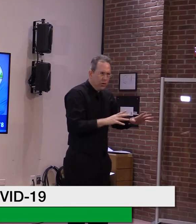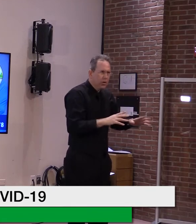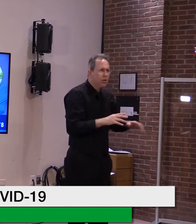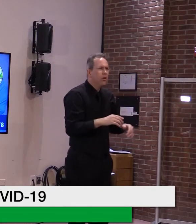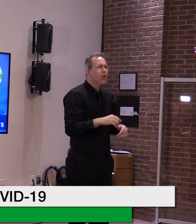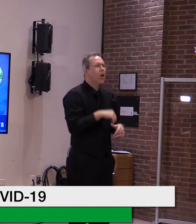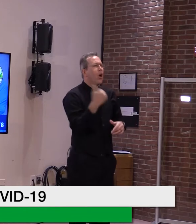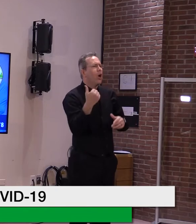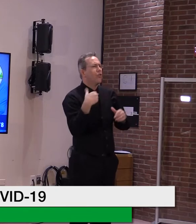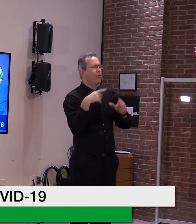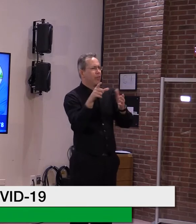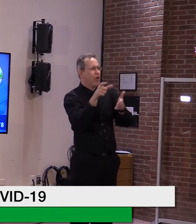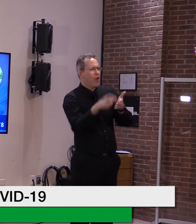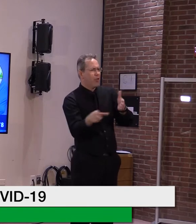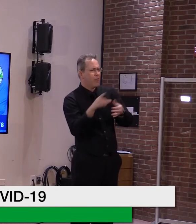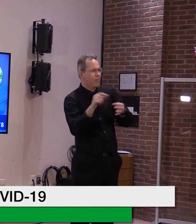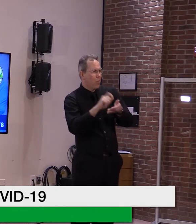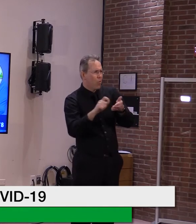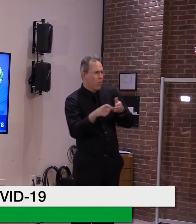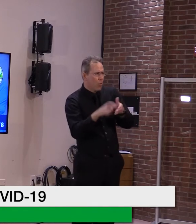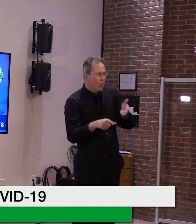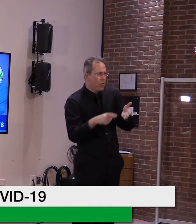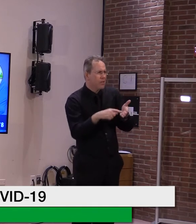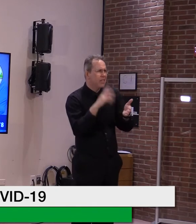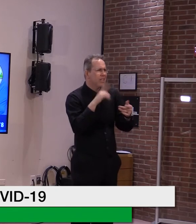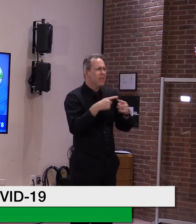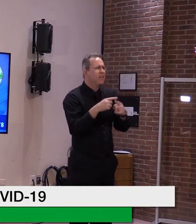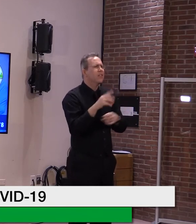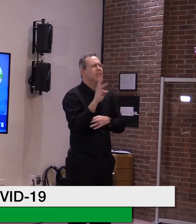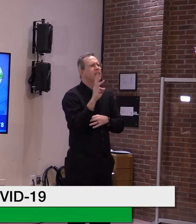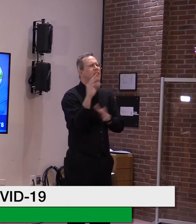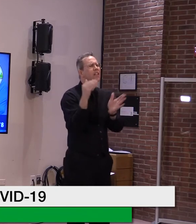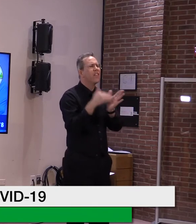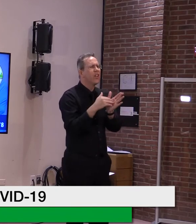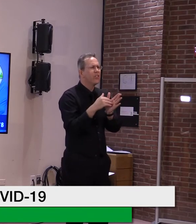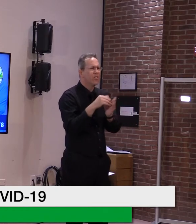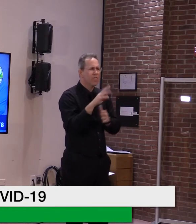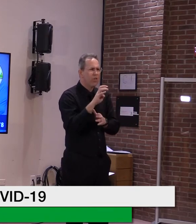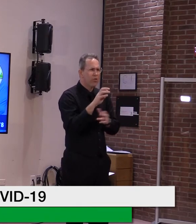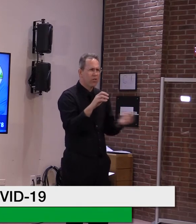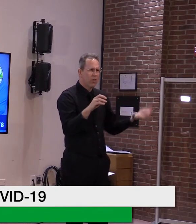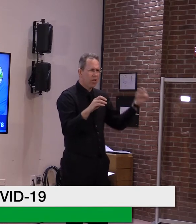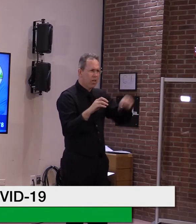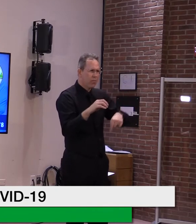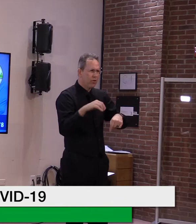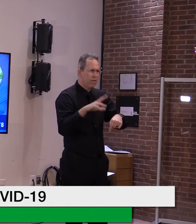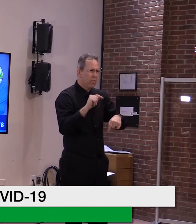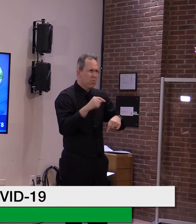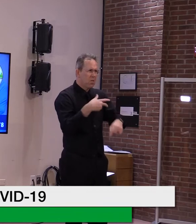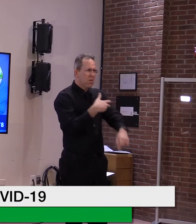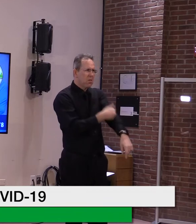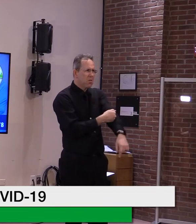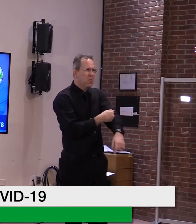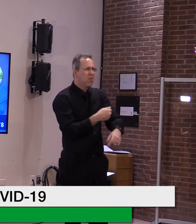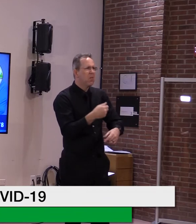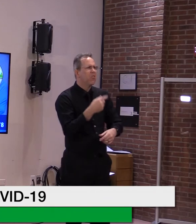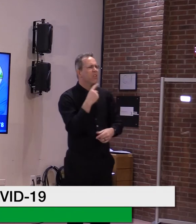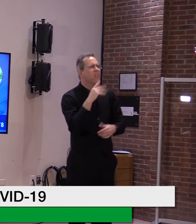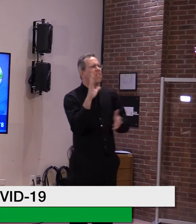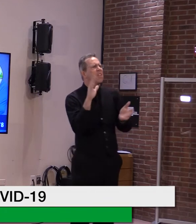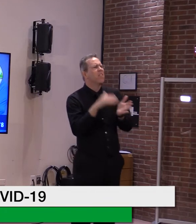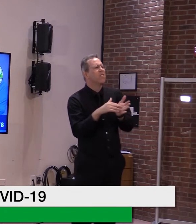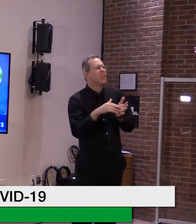at a figure of 6,400. It's actually 5,000, uh, 517, and that's the